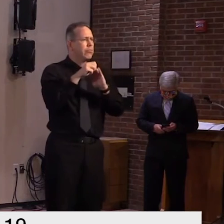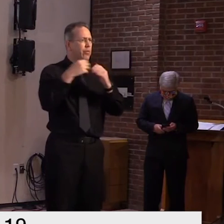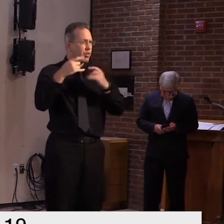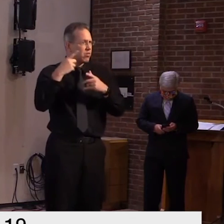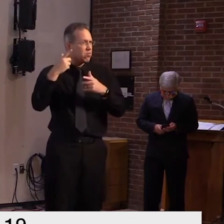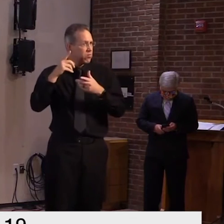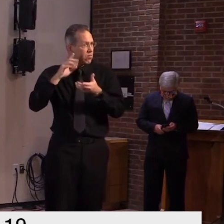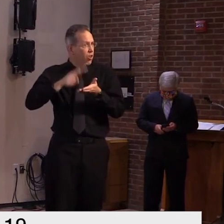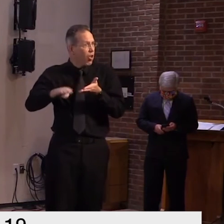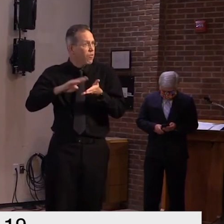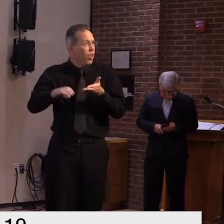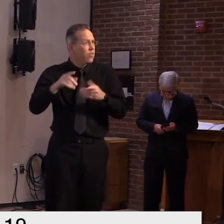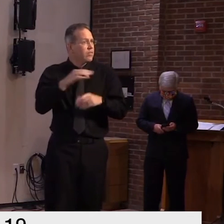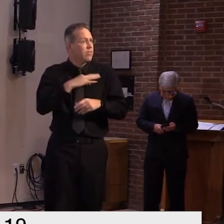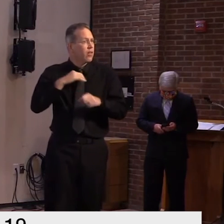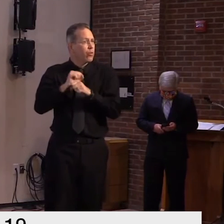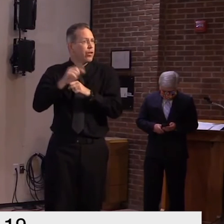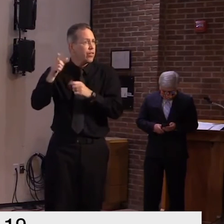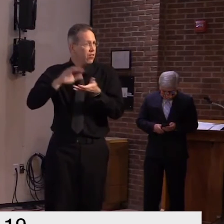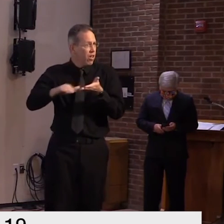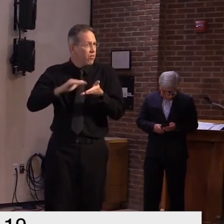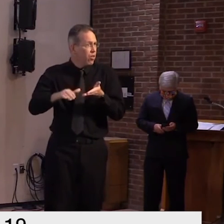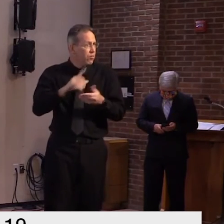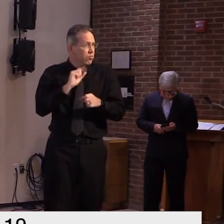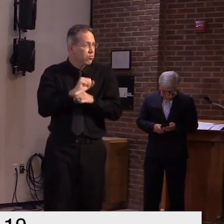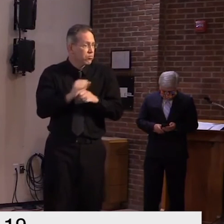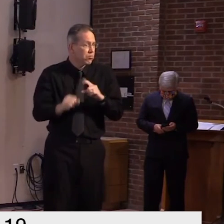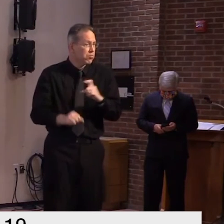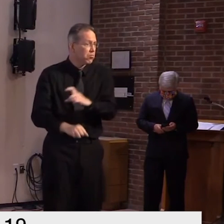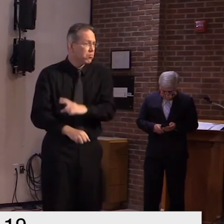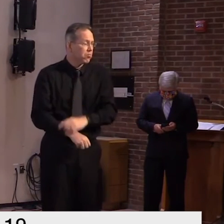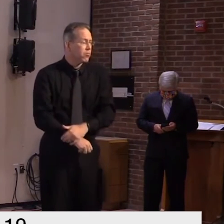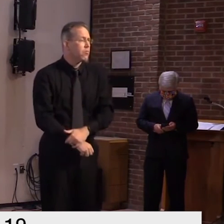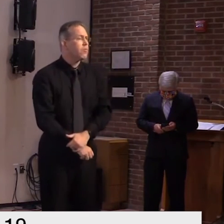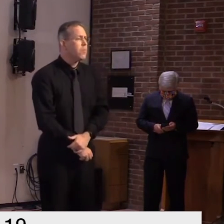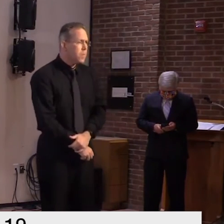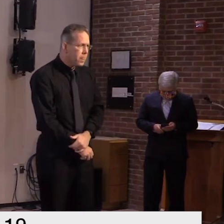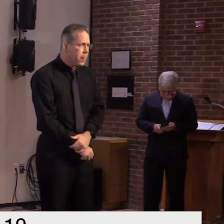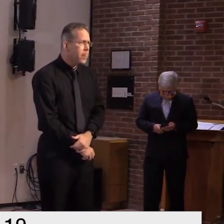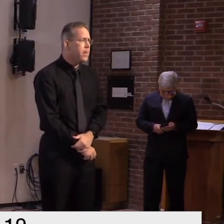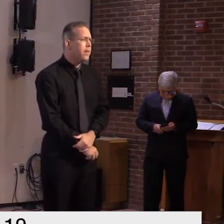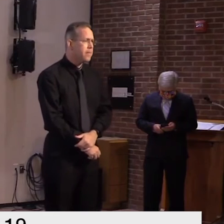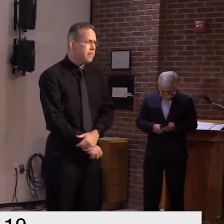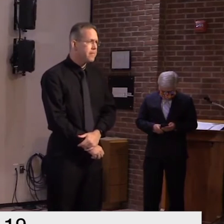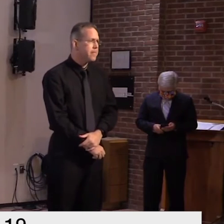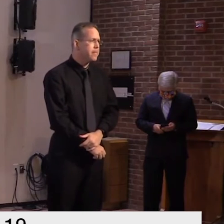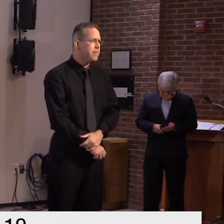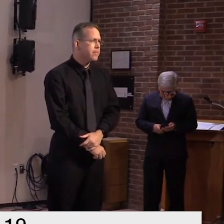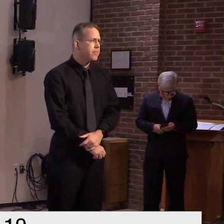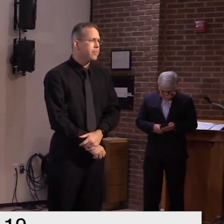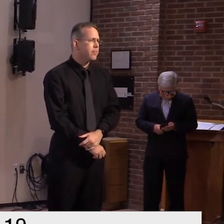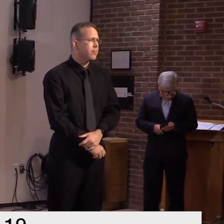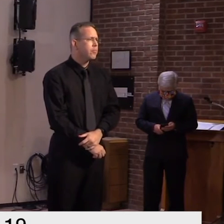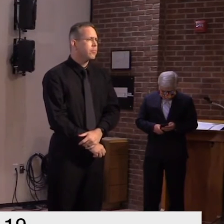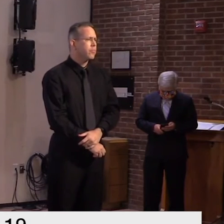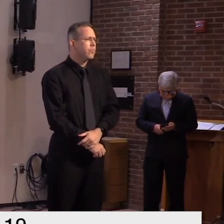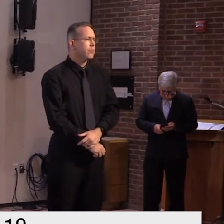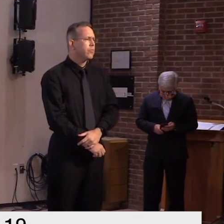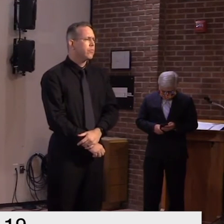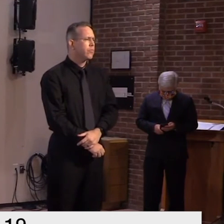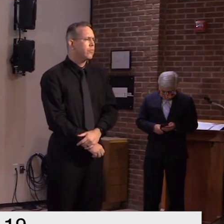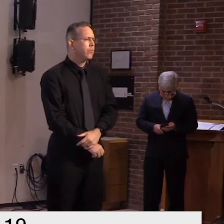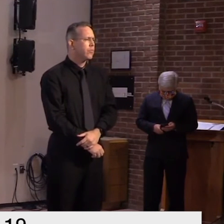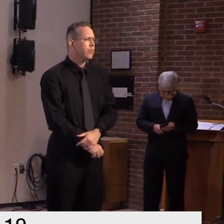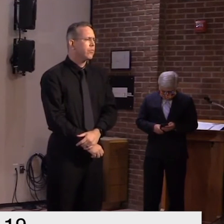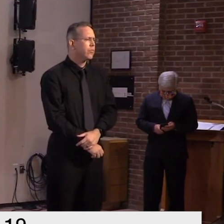i think it's been reported um both in vermont and across the country that they're expecting um furloughs for a